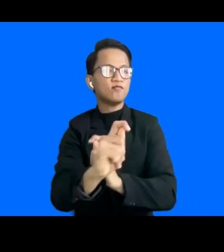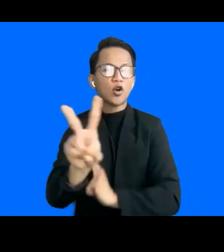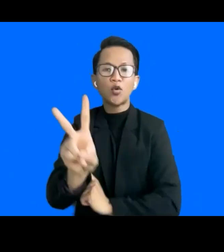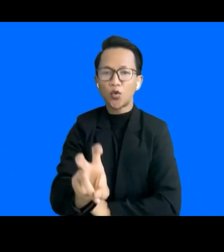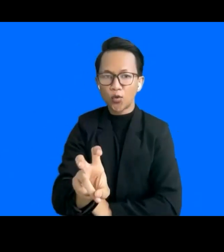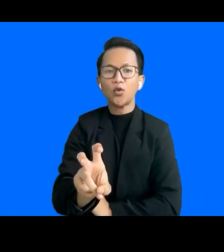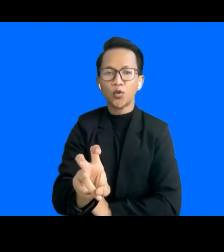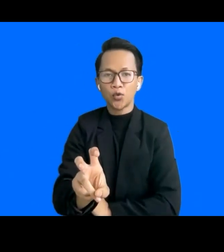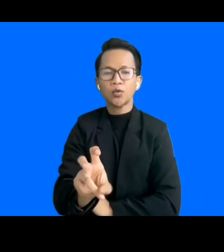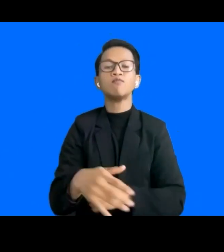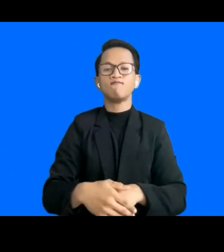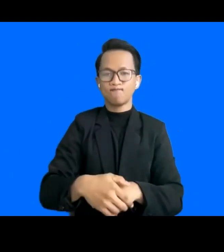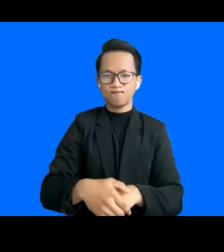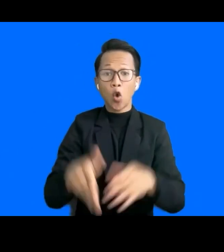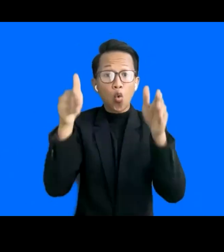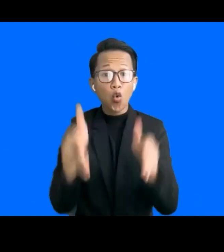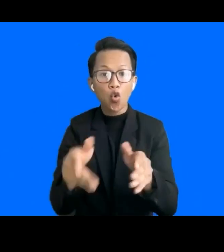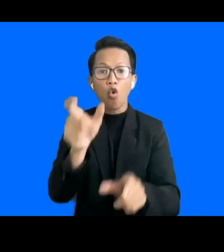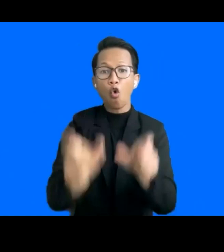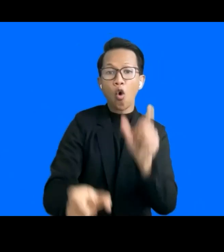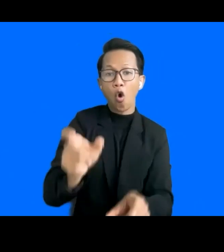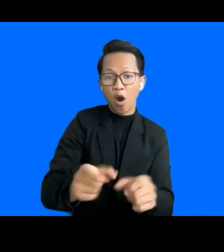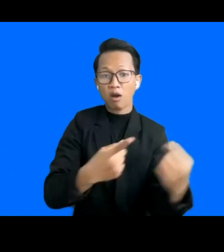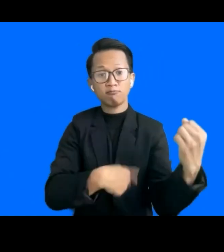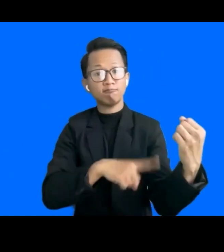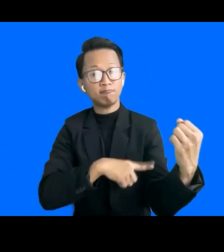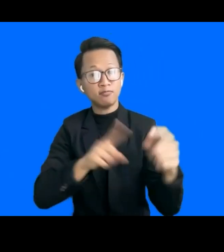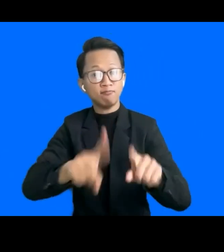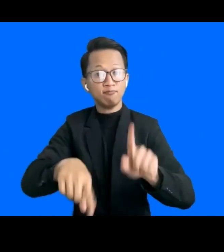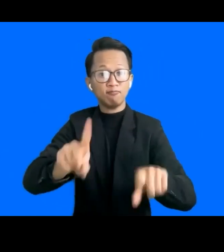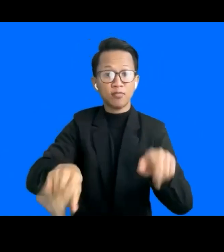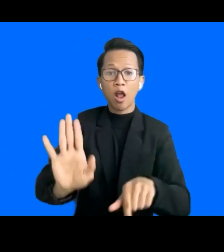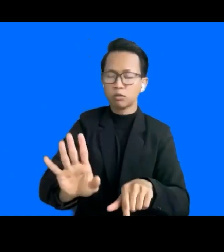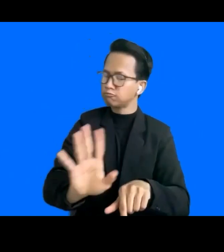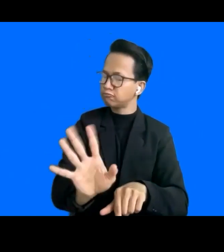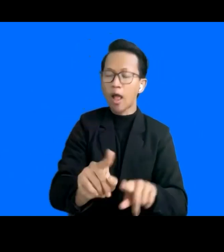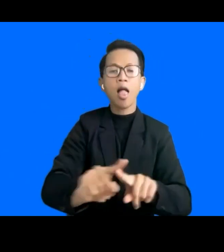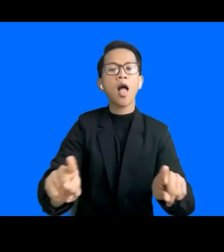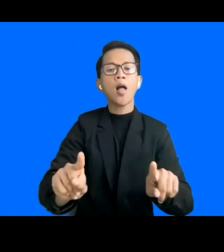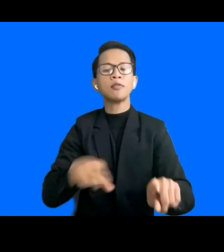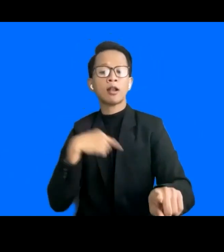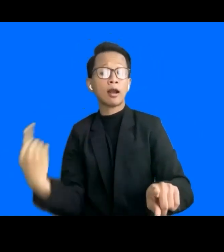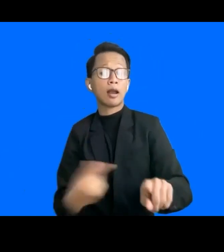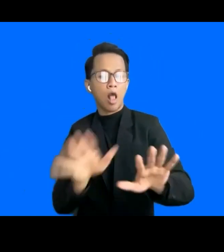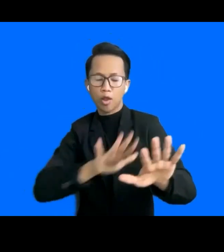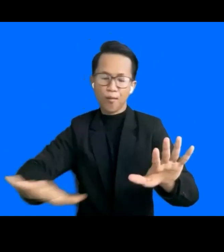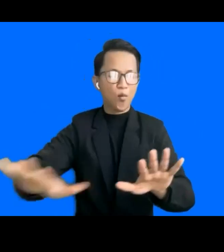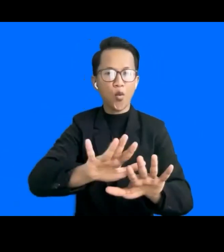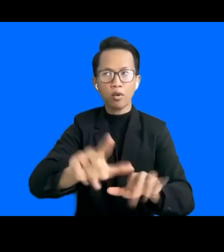only for the persons with different abilities, but the mindset to all of us. So thank you. And